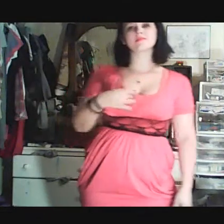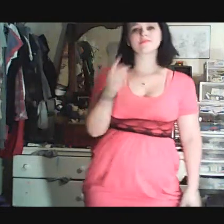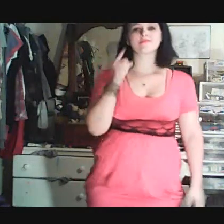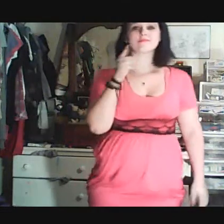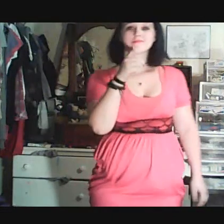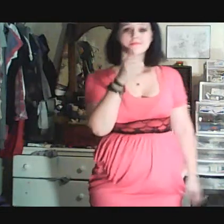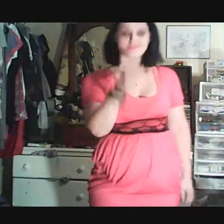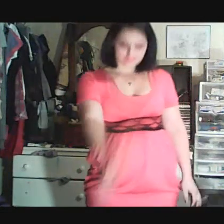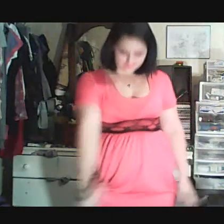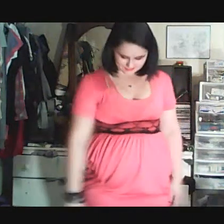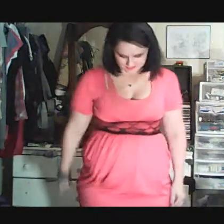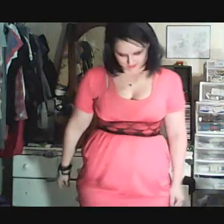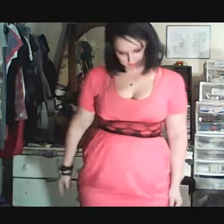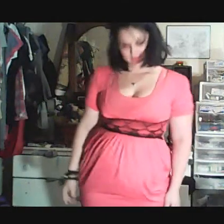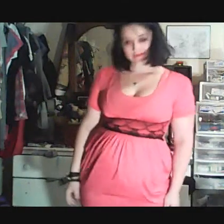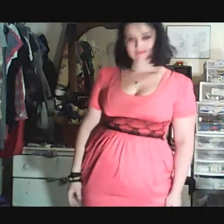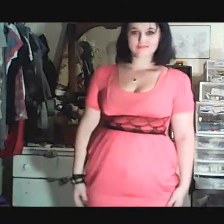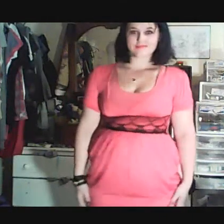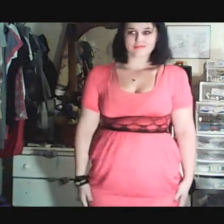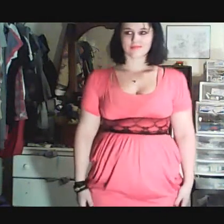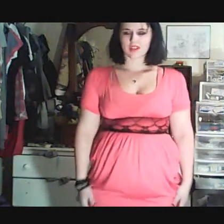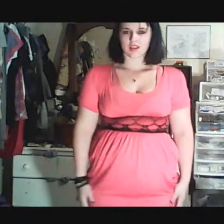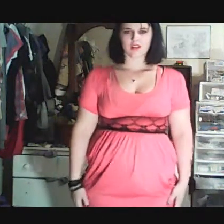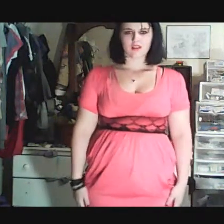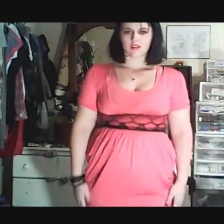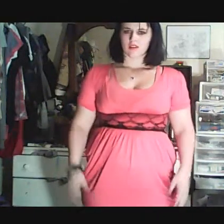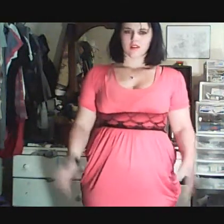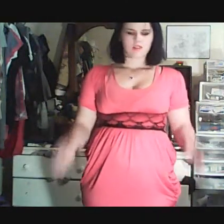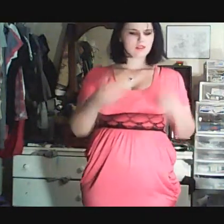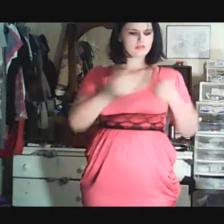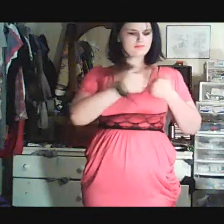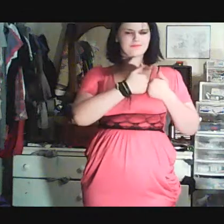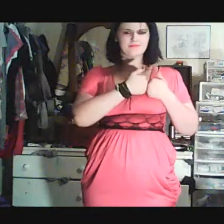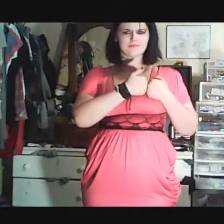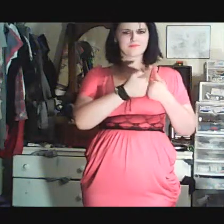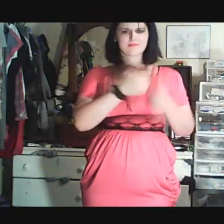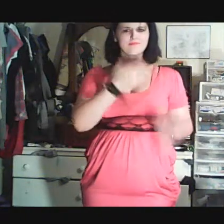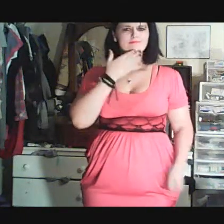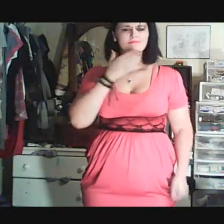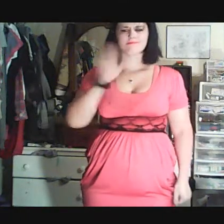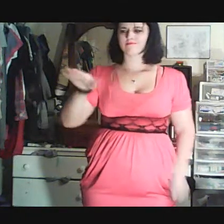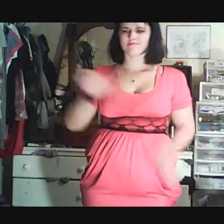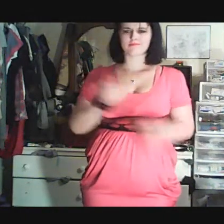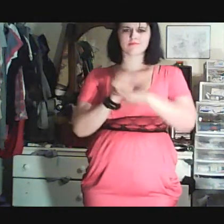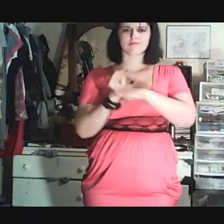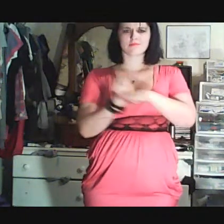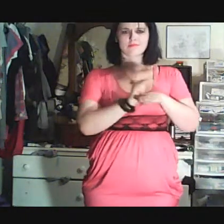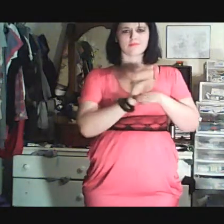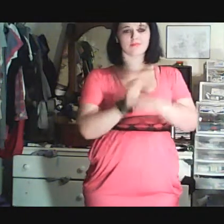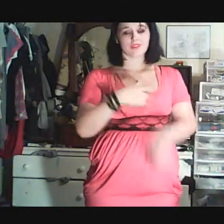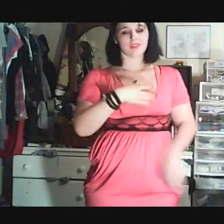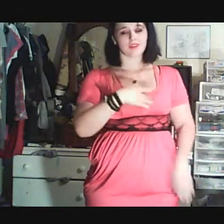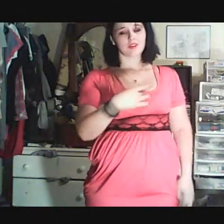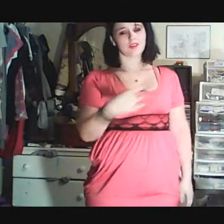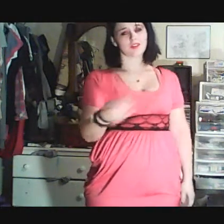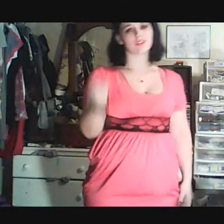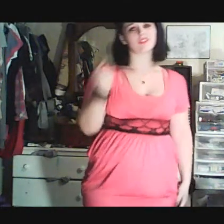into you, I'm into you. And baby, even on our worst nights, I'm into